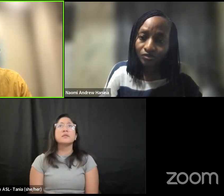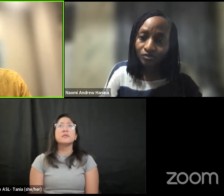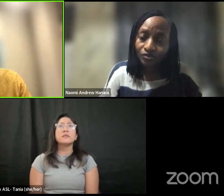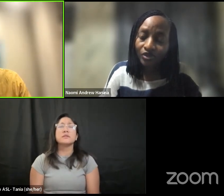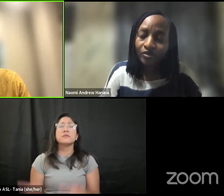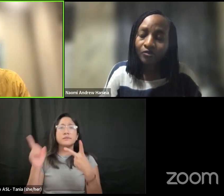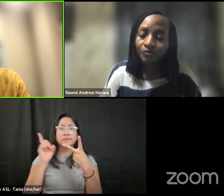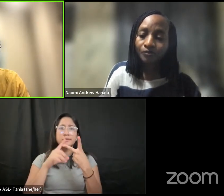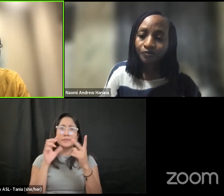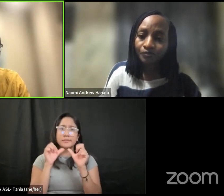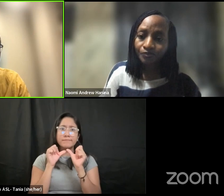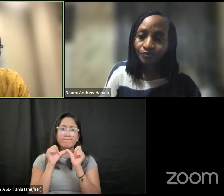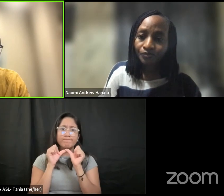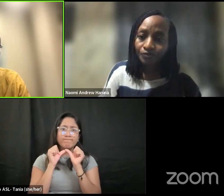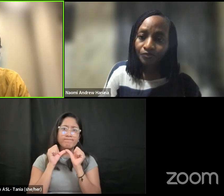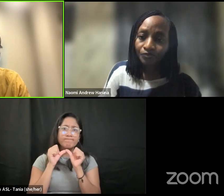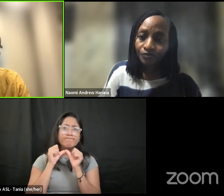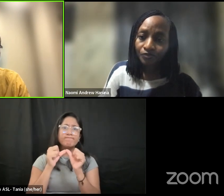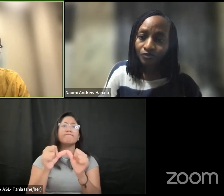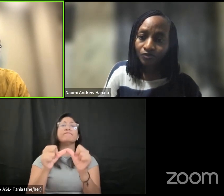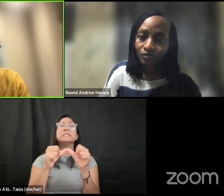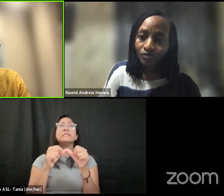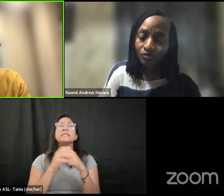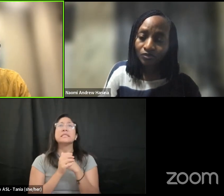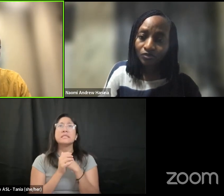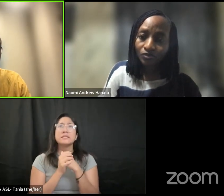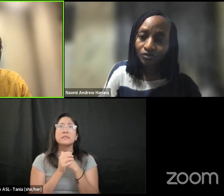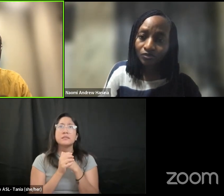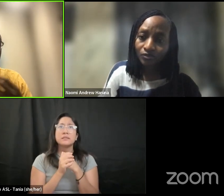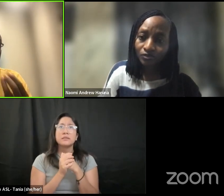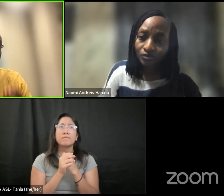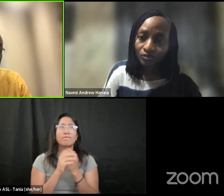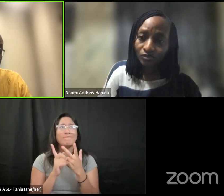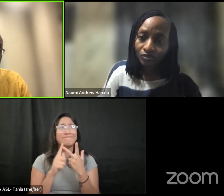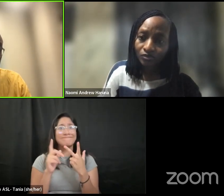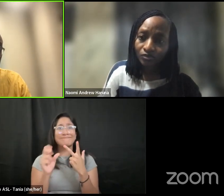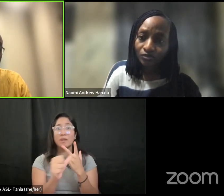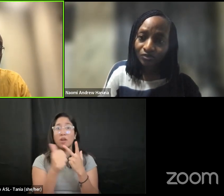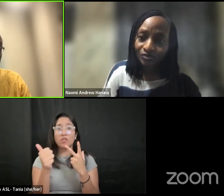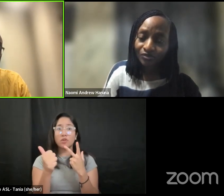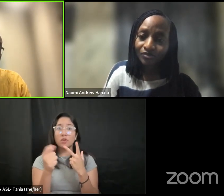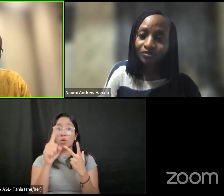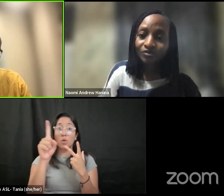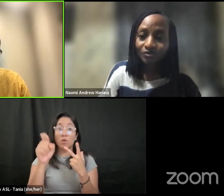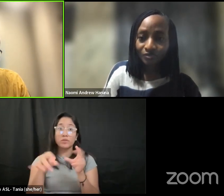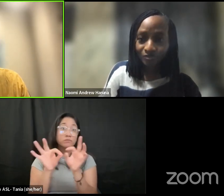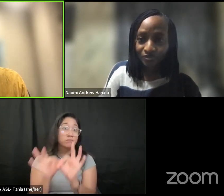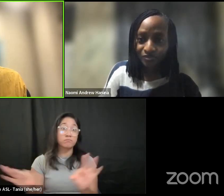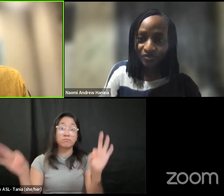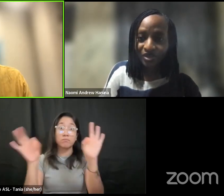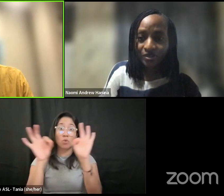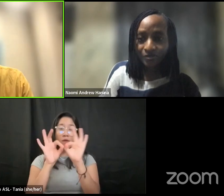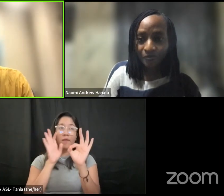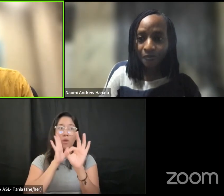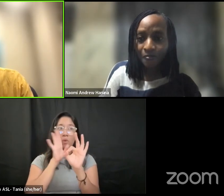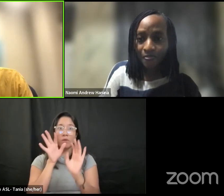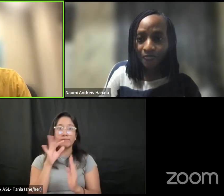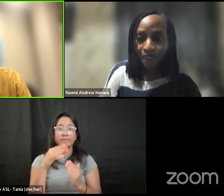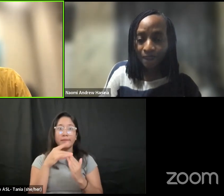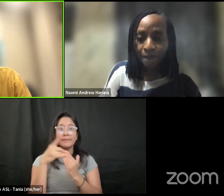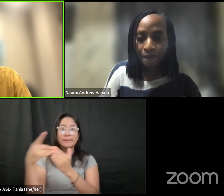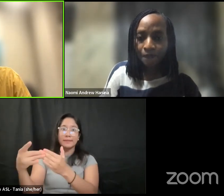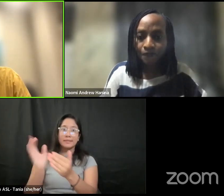and and some of the critical questions that will end up driving our work i'll give one example